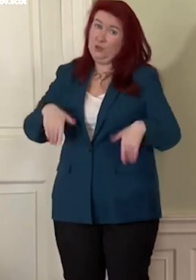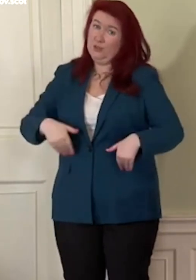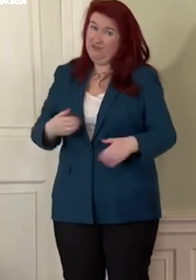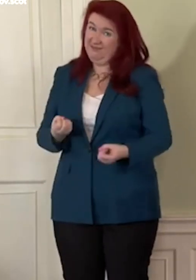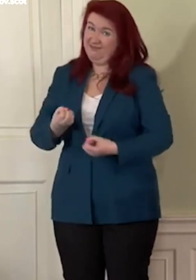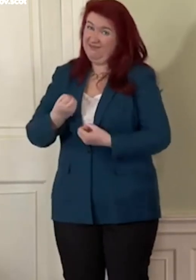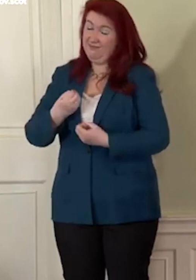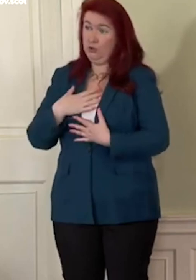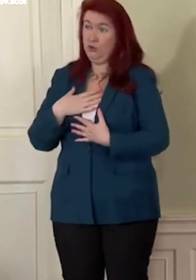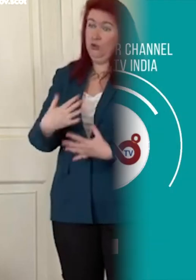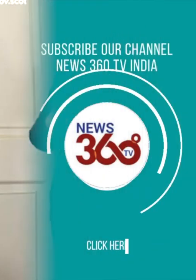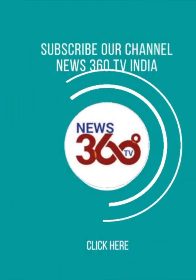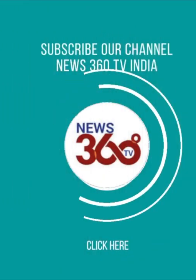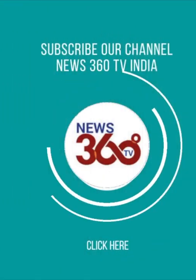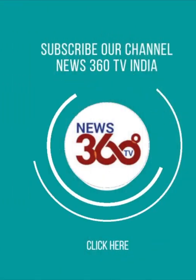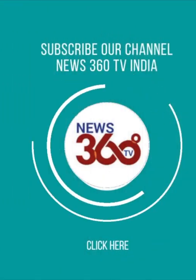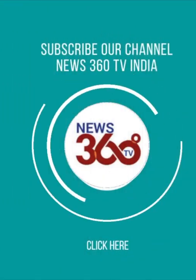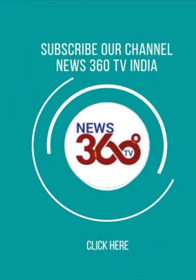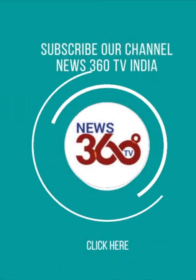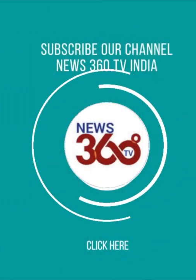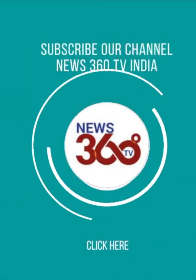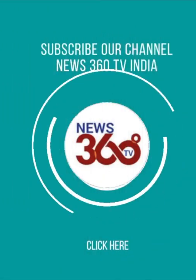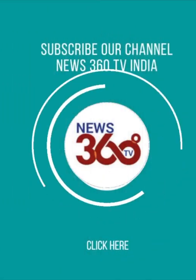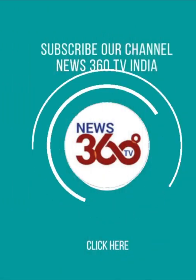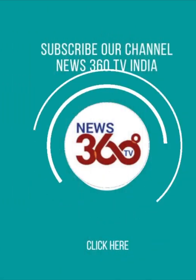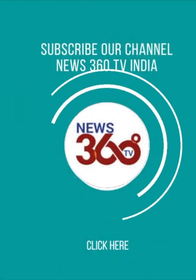people of Scotland continue to take a really dim...